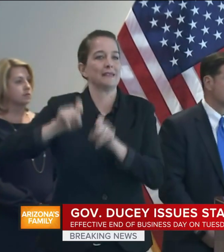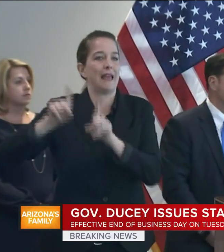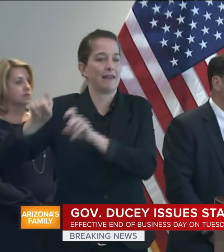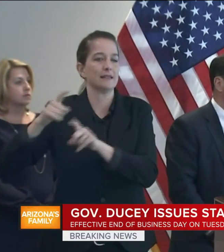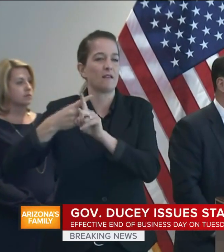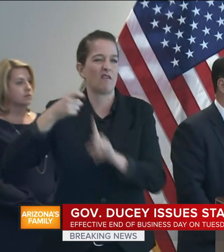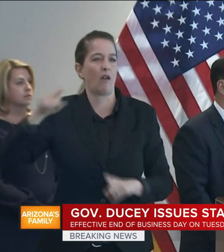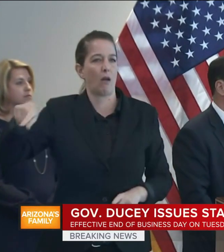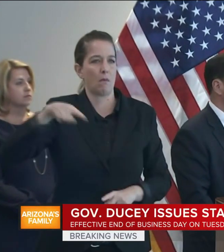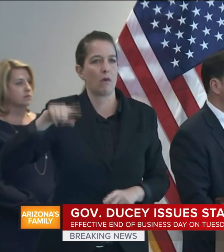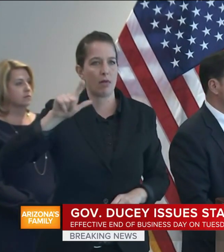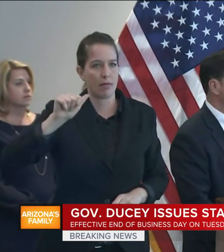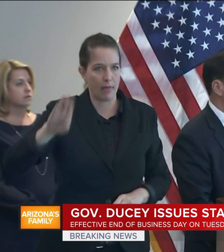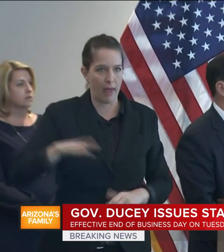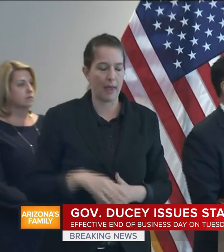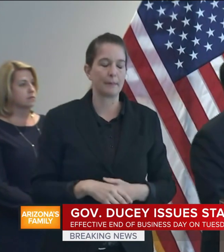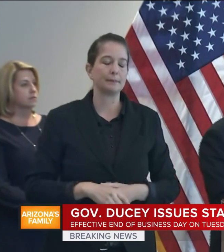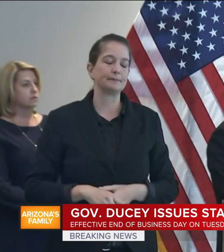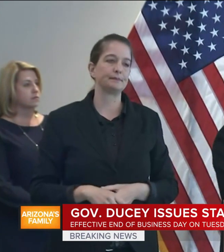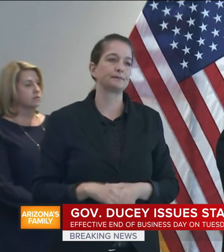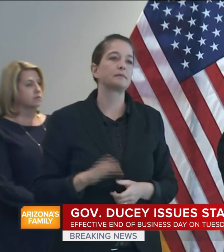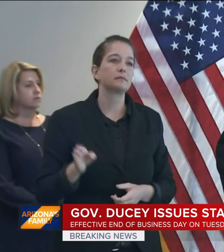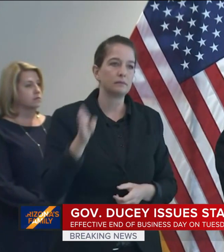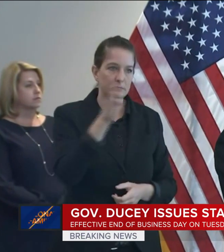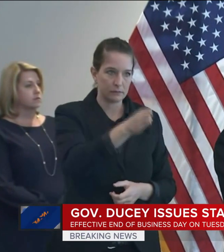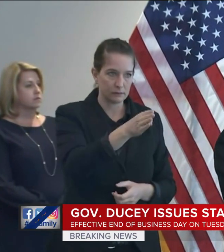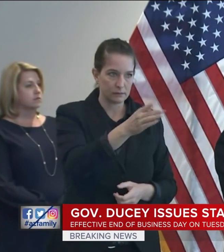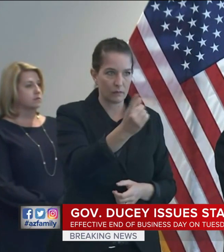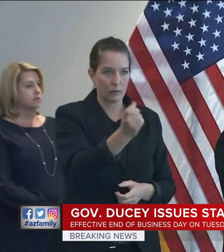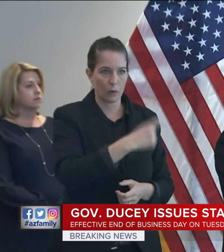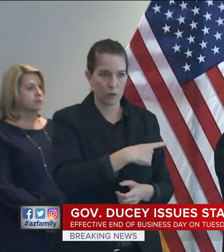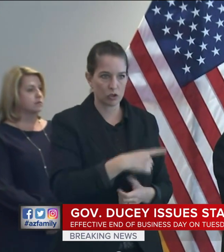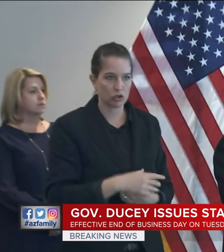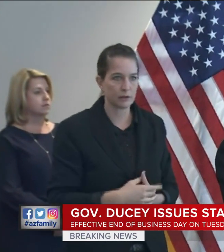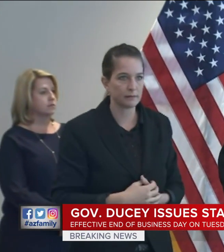Republic, and I'm going go to Denver and Dale from KTAR. Stephanie? Hi.